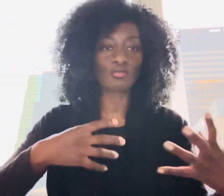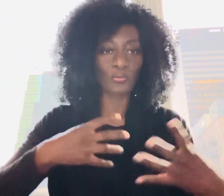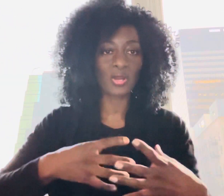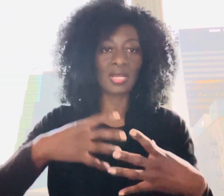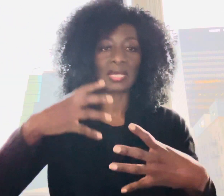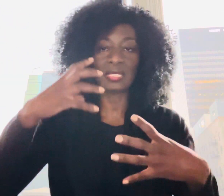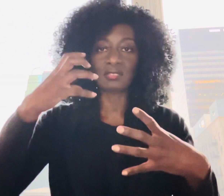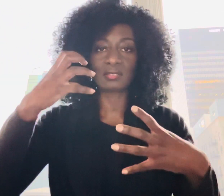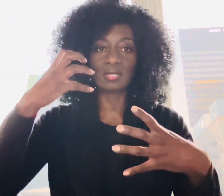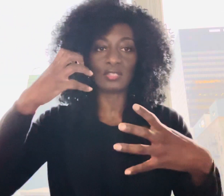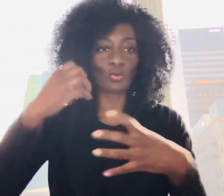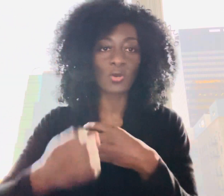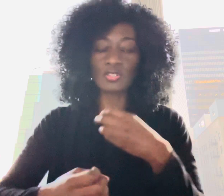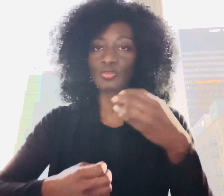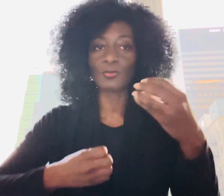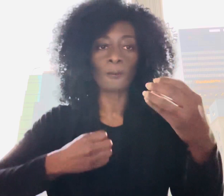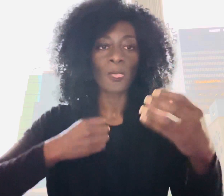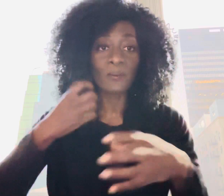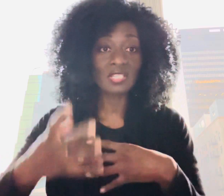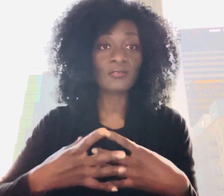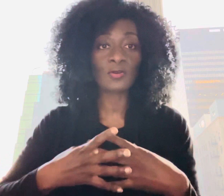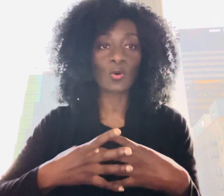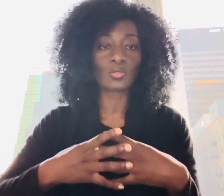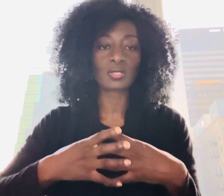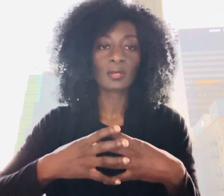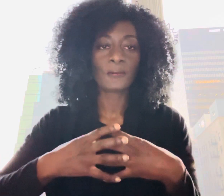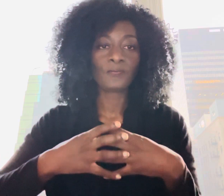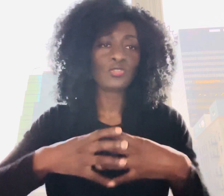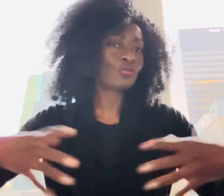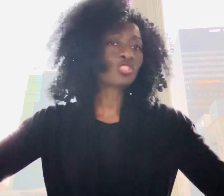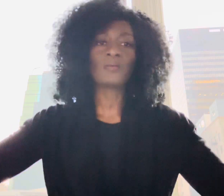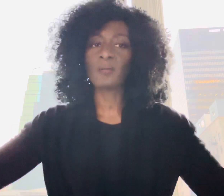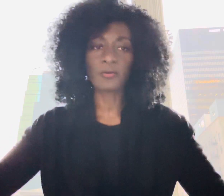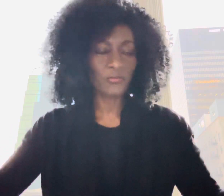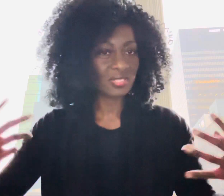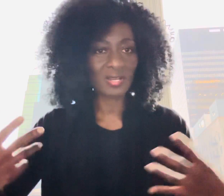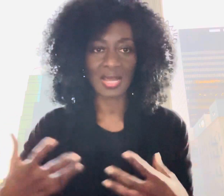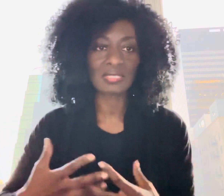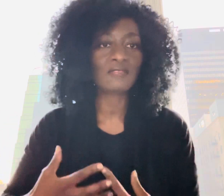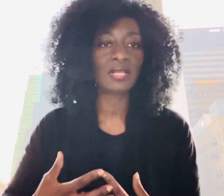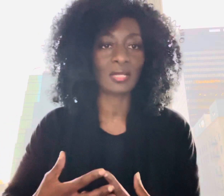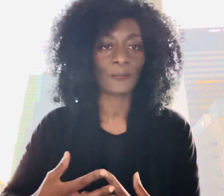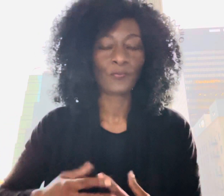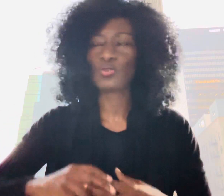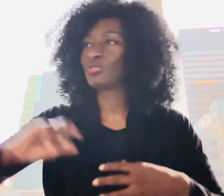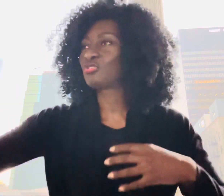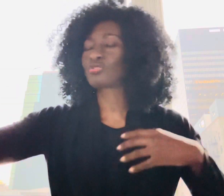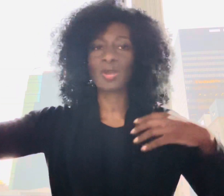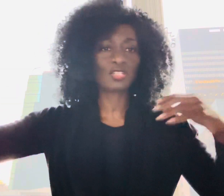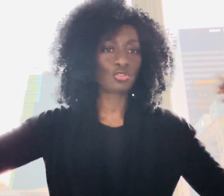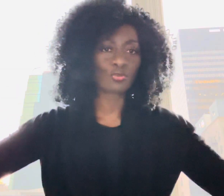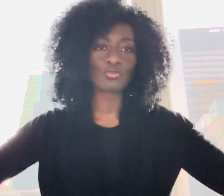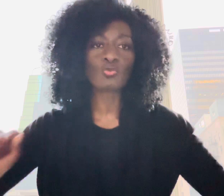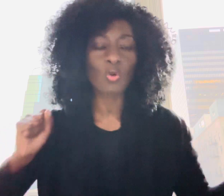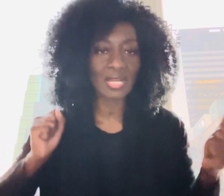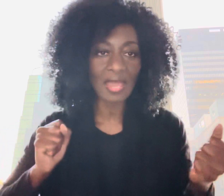prayer is is going to be difficult do some form of physical activity you could stretch you could do whatever